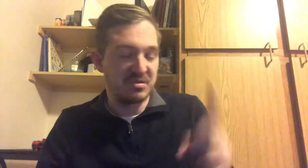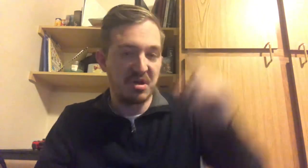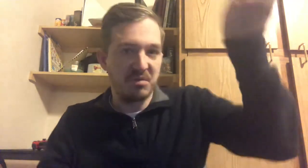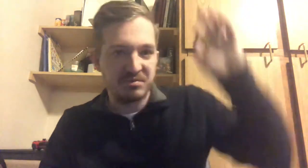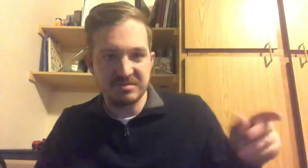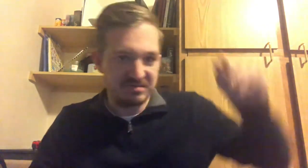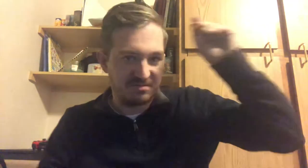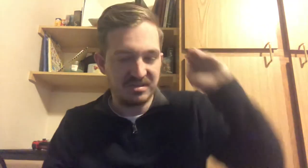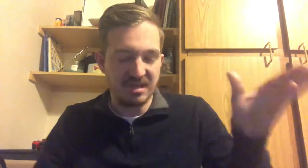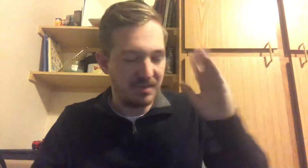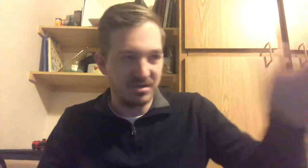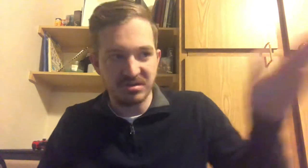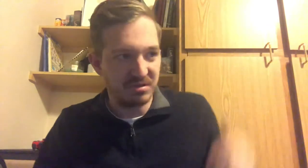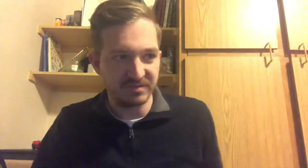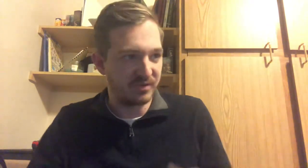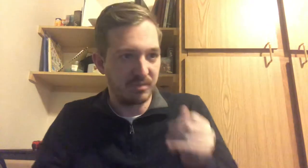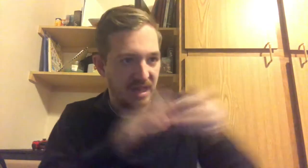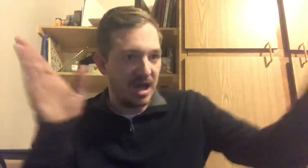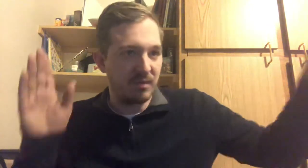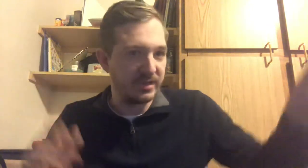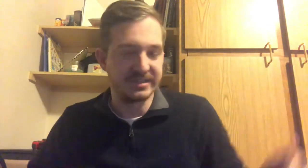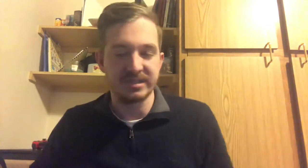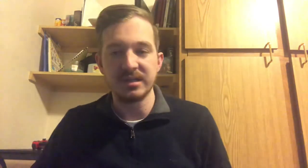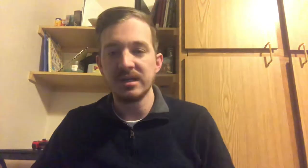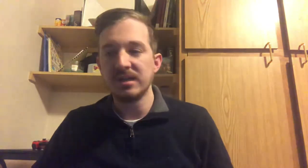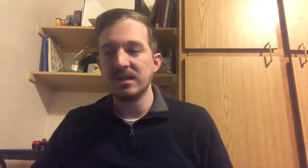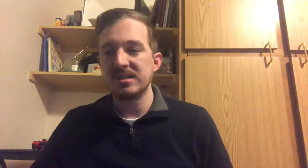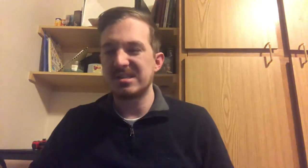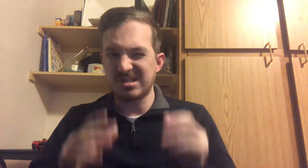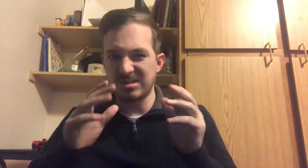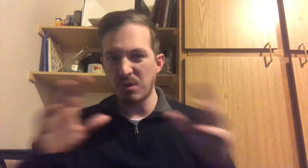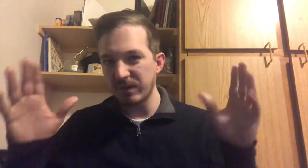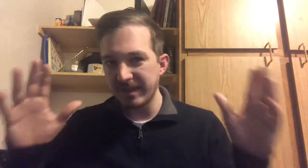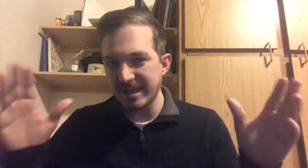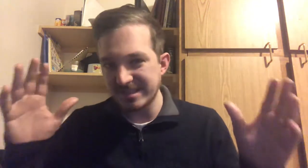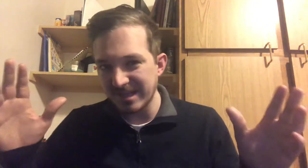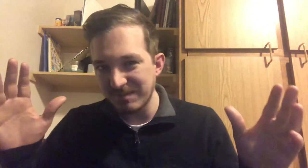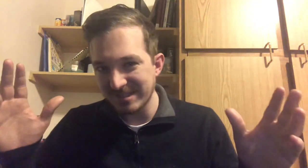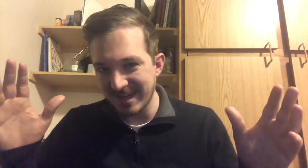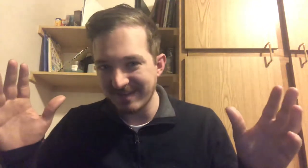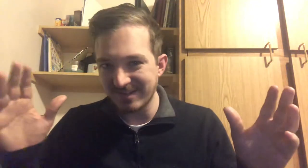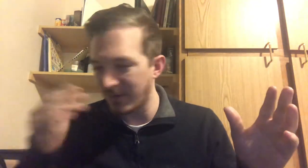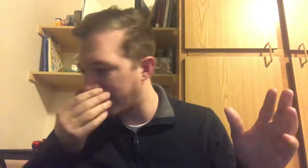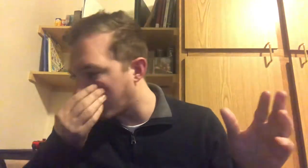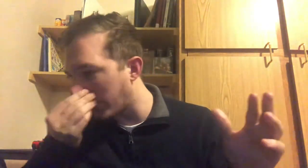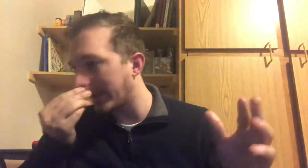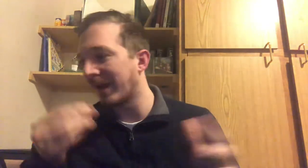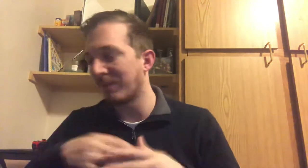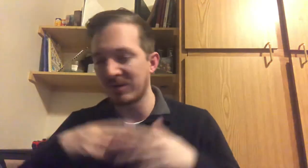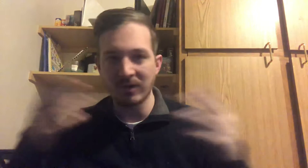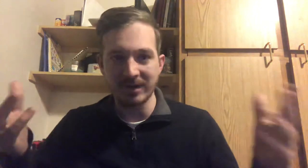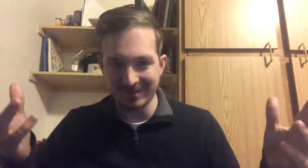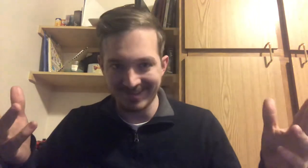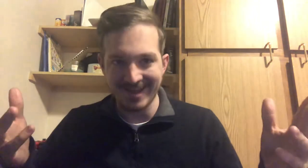toes, you keep on your toes for blah reason. Slowly, that side of me is kind of degrading away, and I'm returning to that